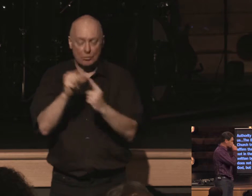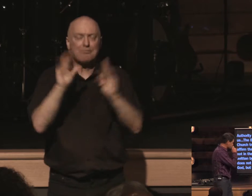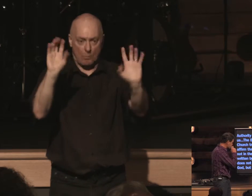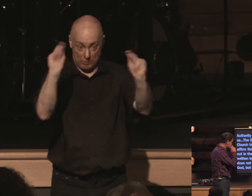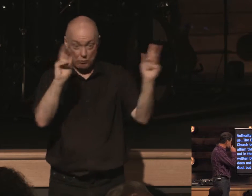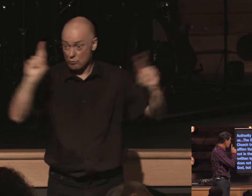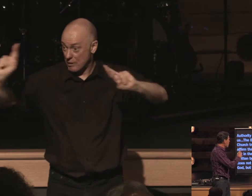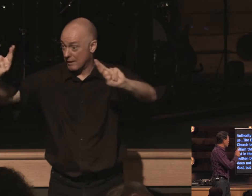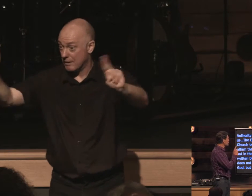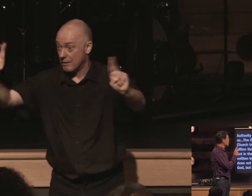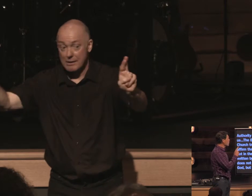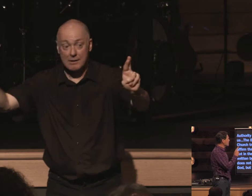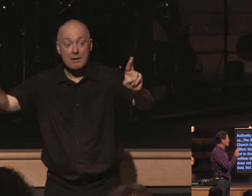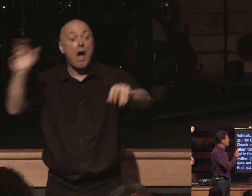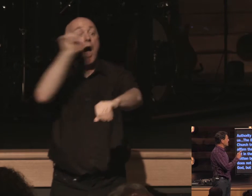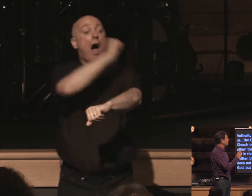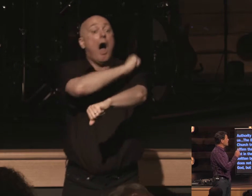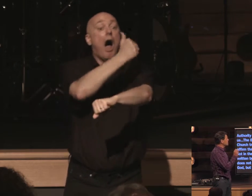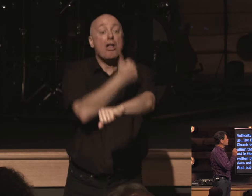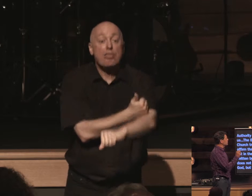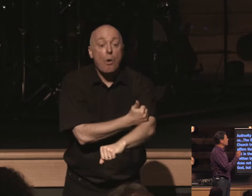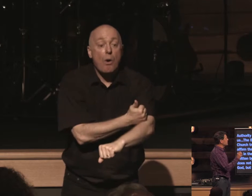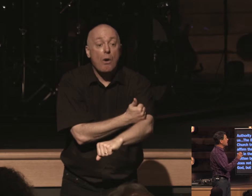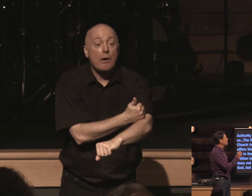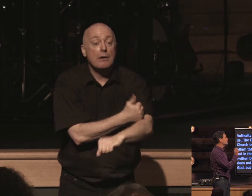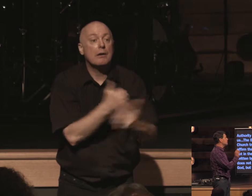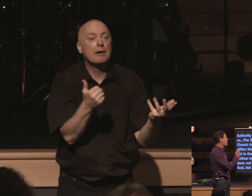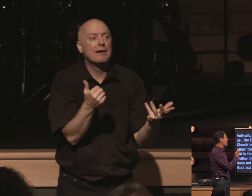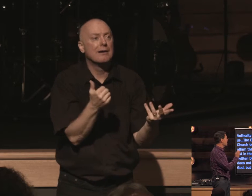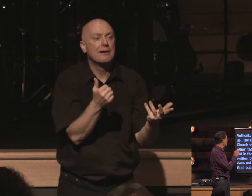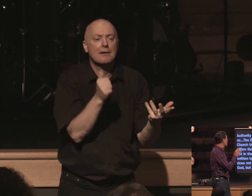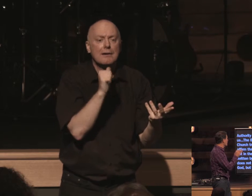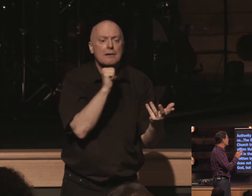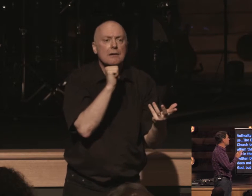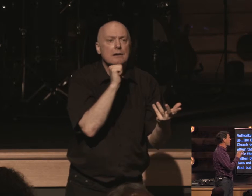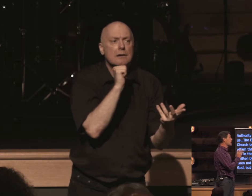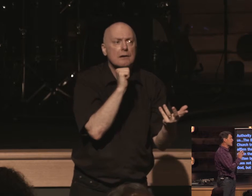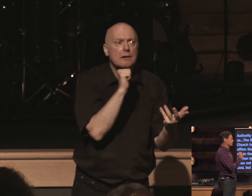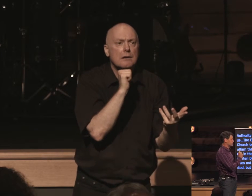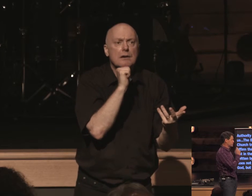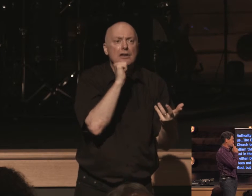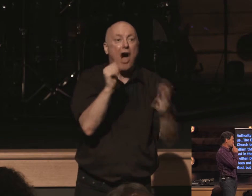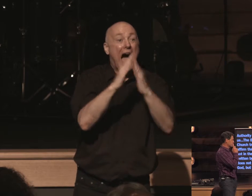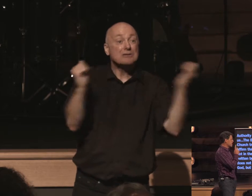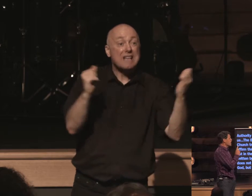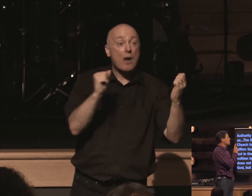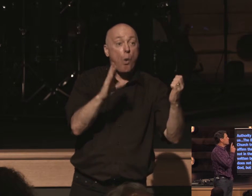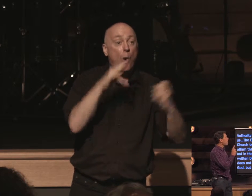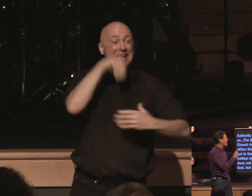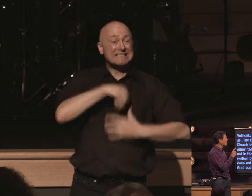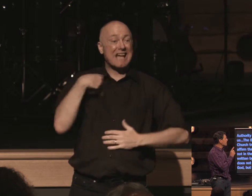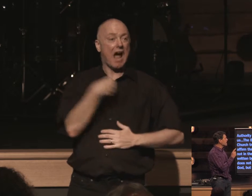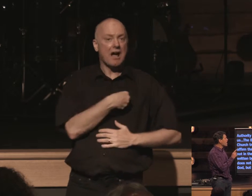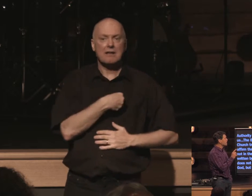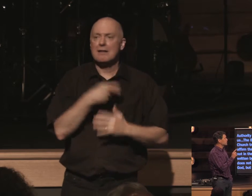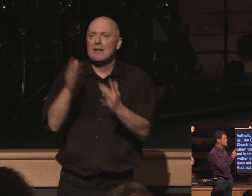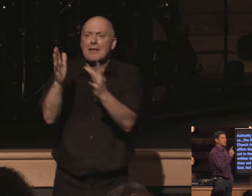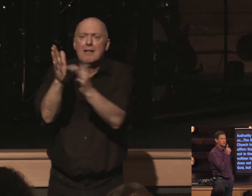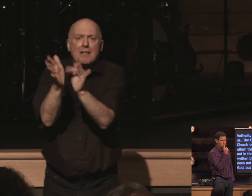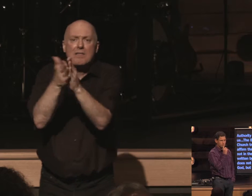authority is neither simply outside nor inside us the bible cannot stand alone